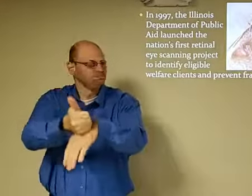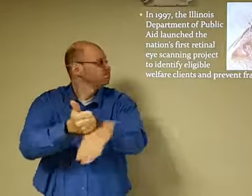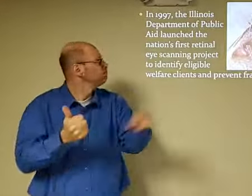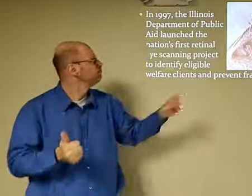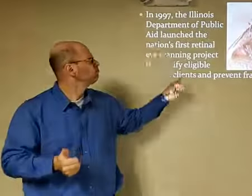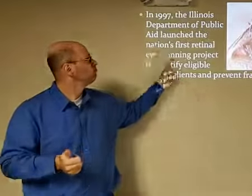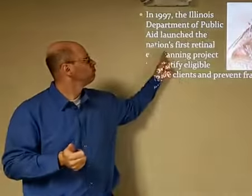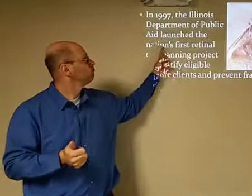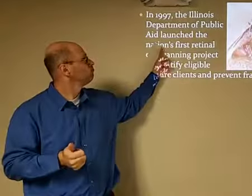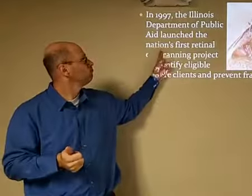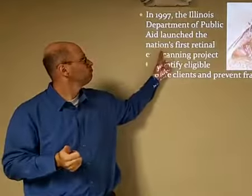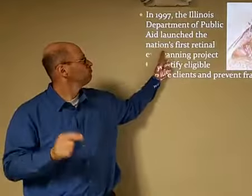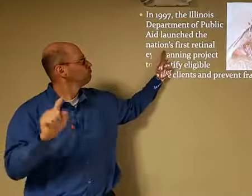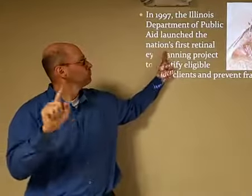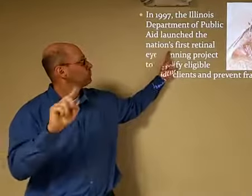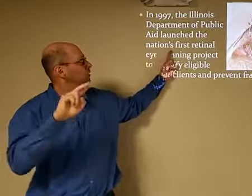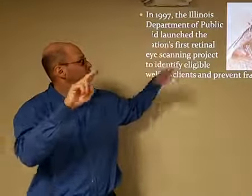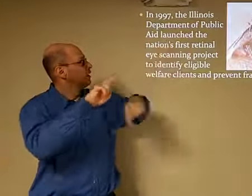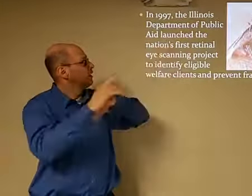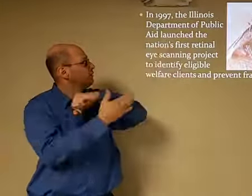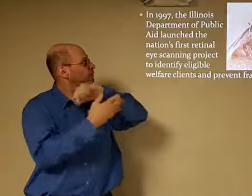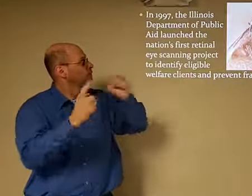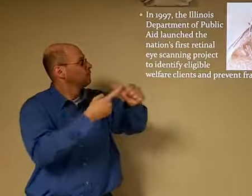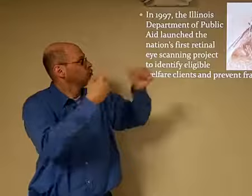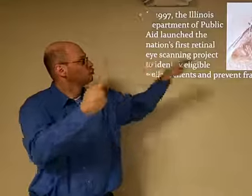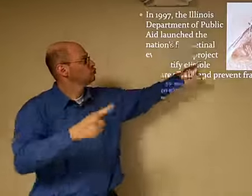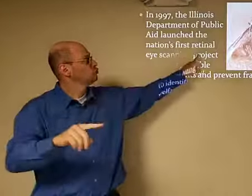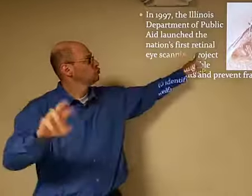nation's first retinal eye scanning project.